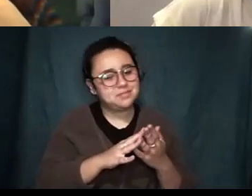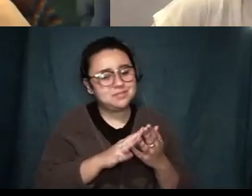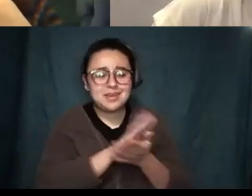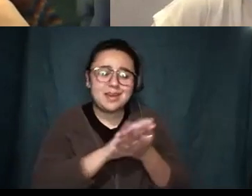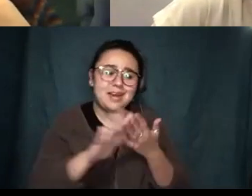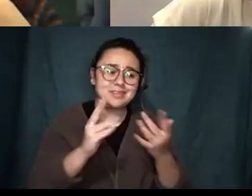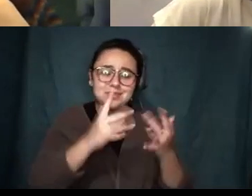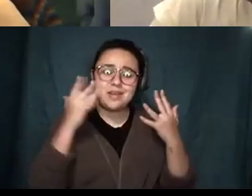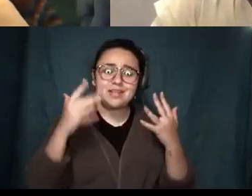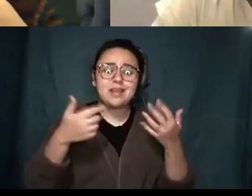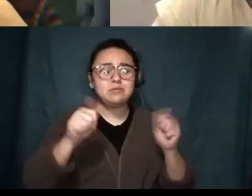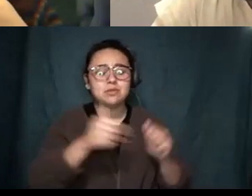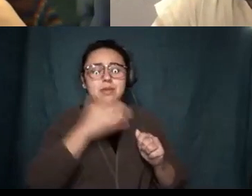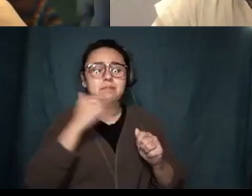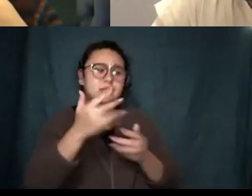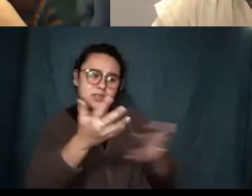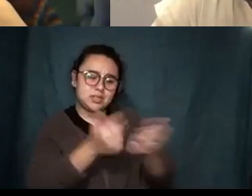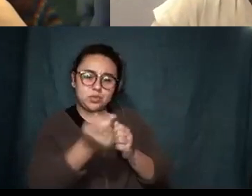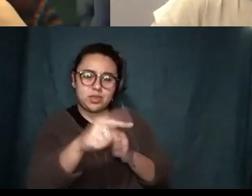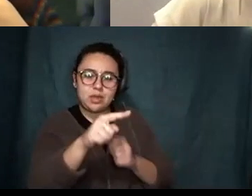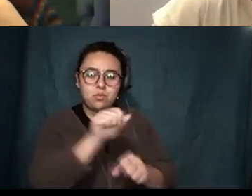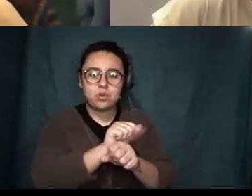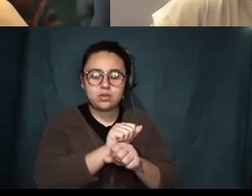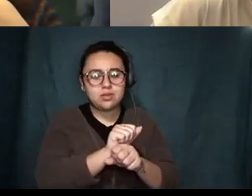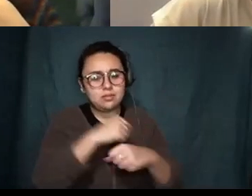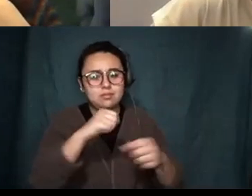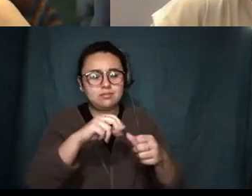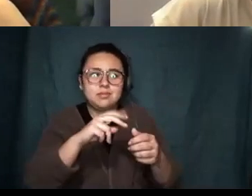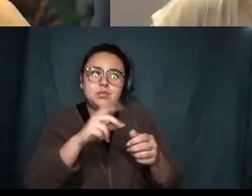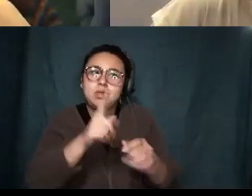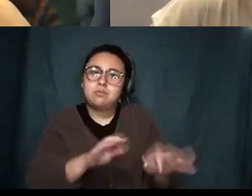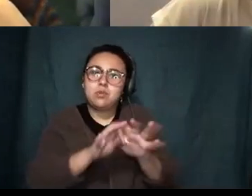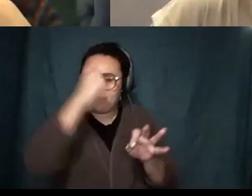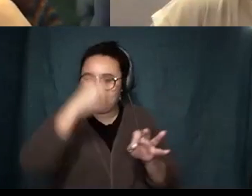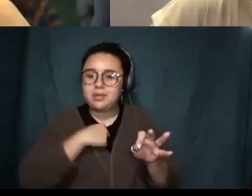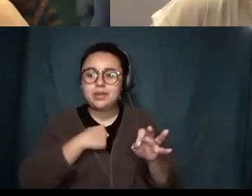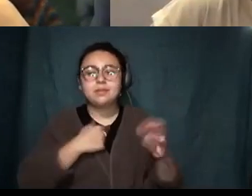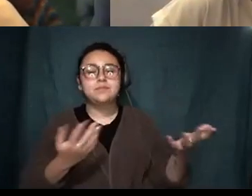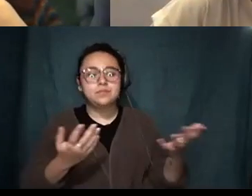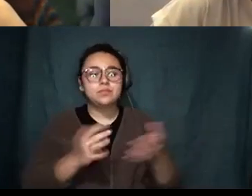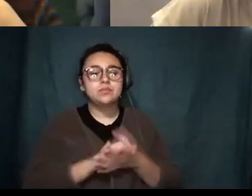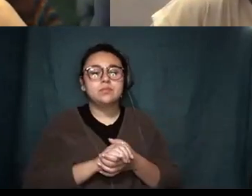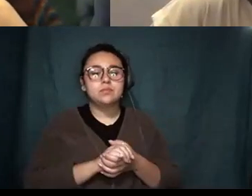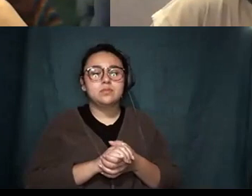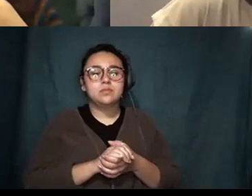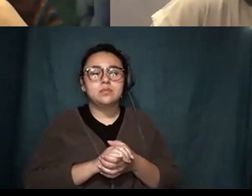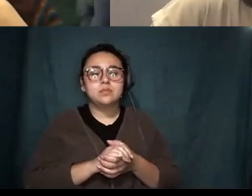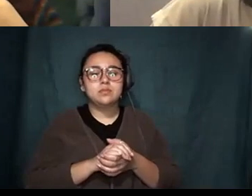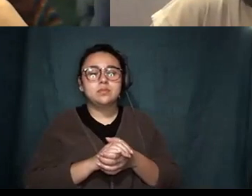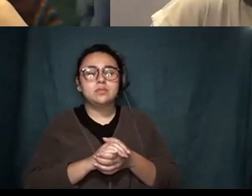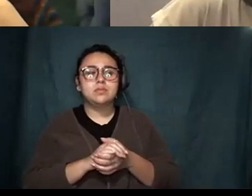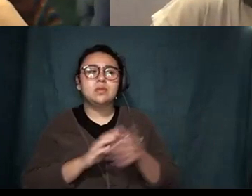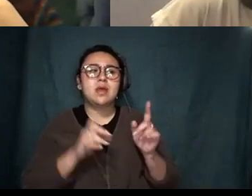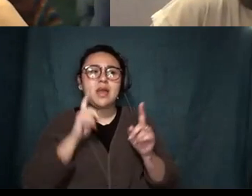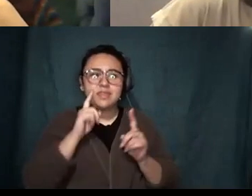engaged with um work that means a lot to me and um on the flip side of that I think spite is keeping me going like there are